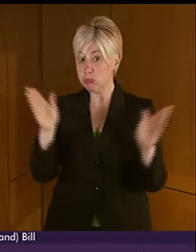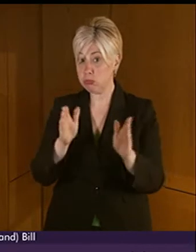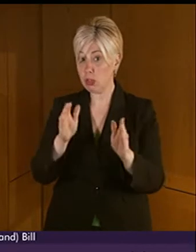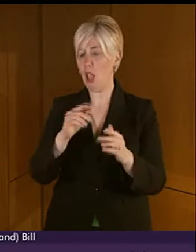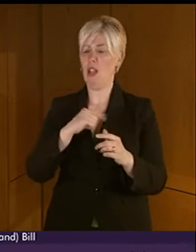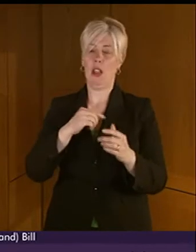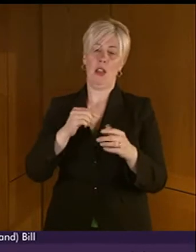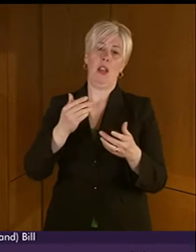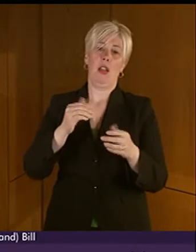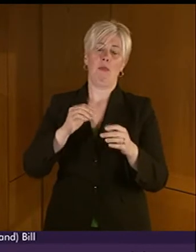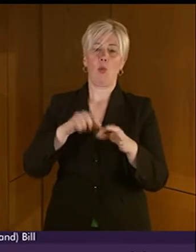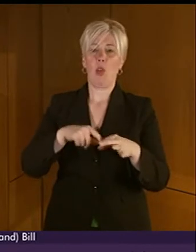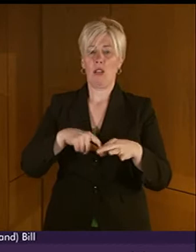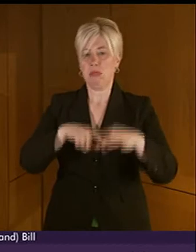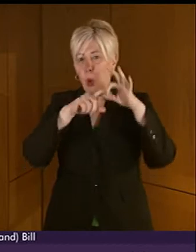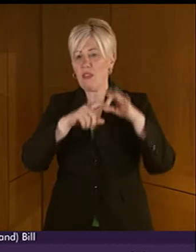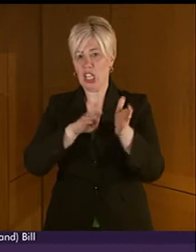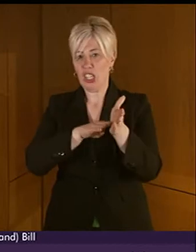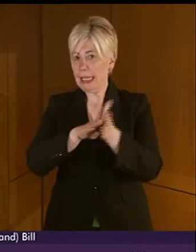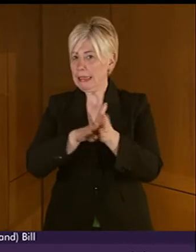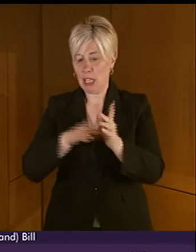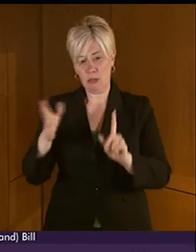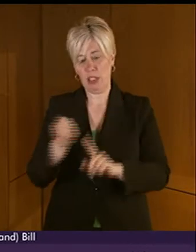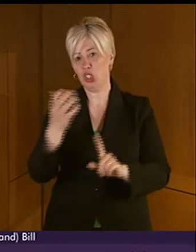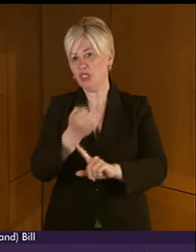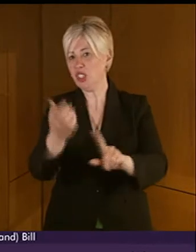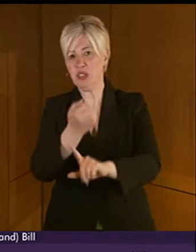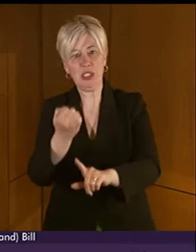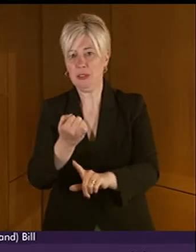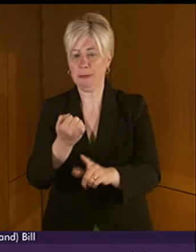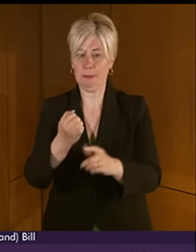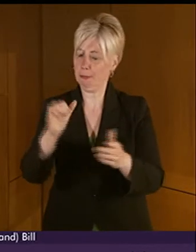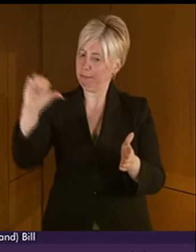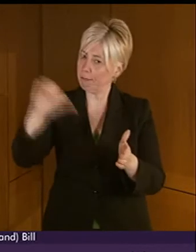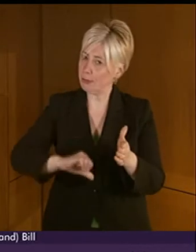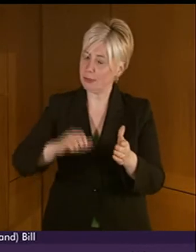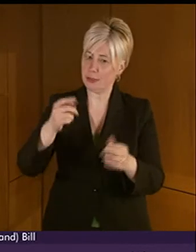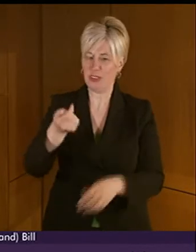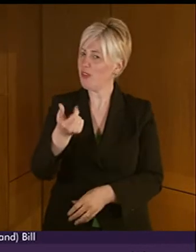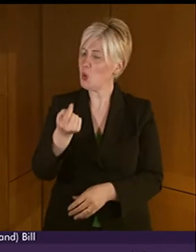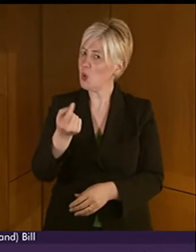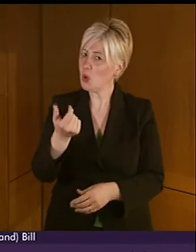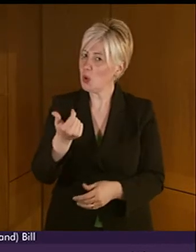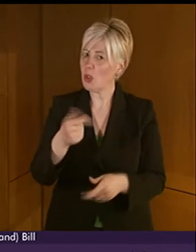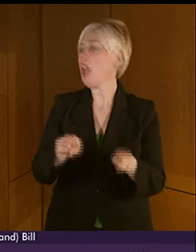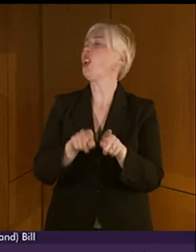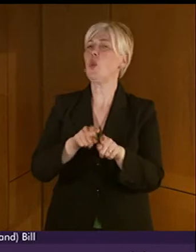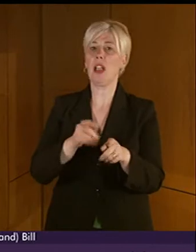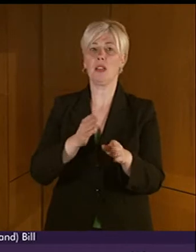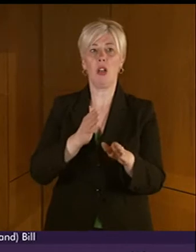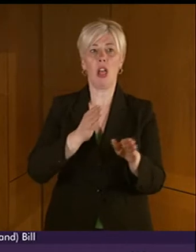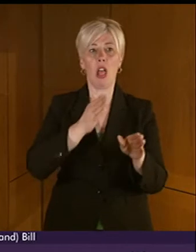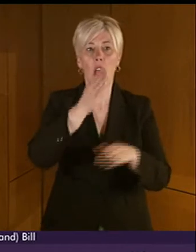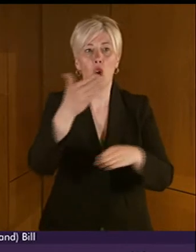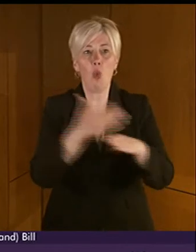of standard grades, higher, the amount of deaf young people who go on to enter the jobs market. I hope